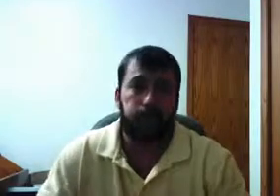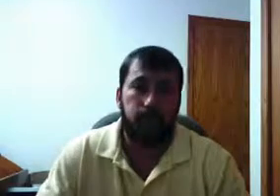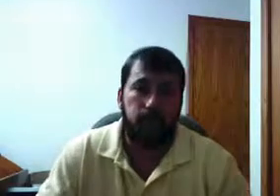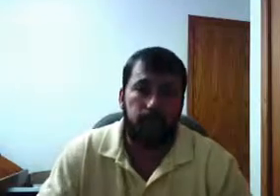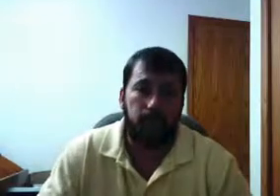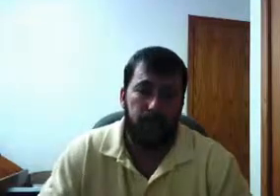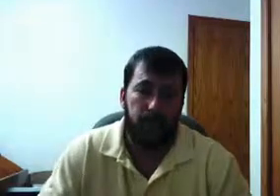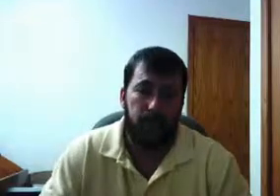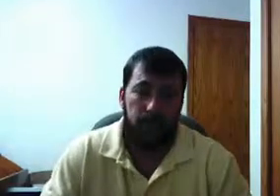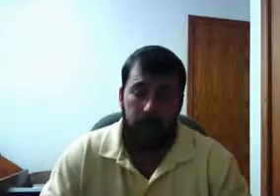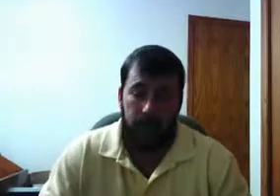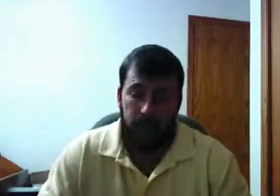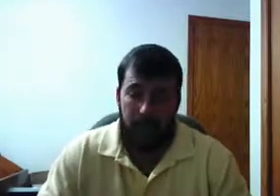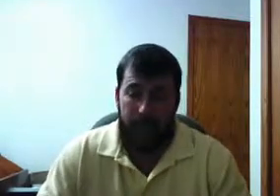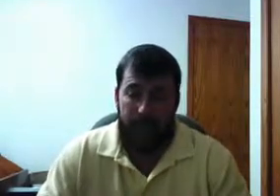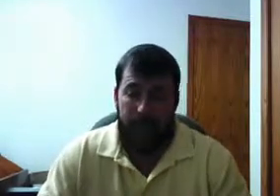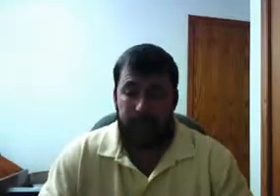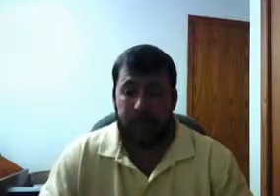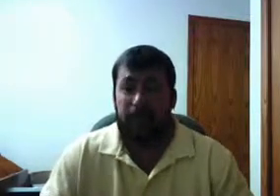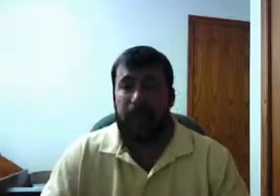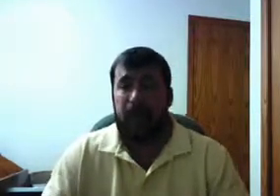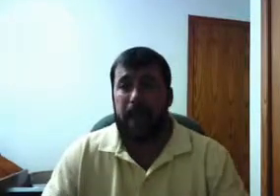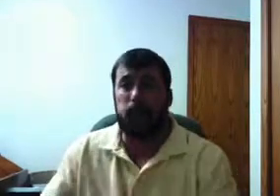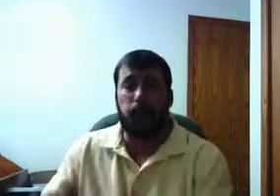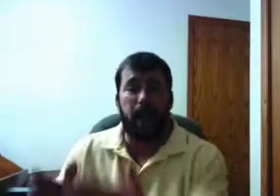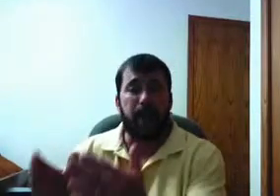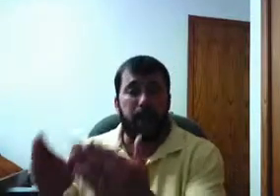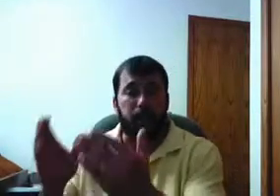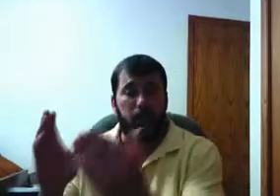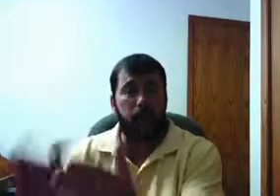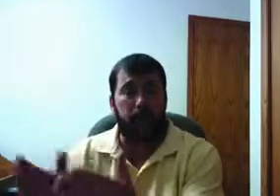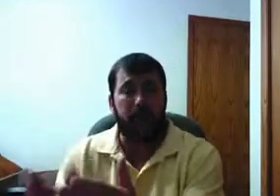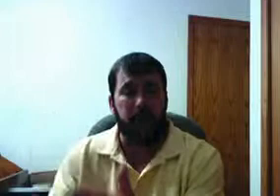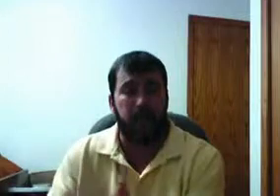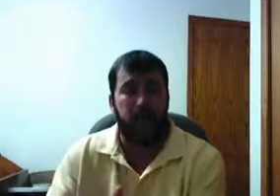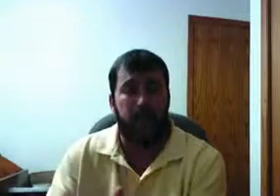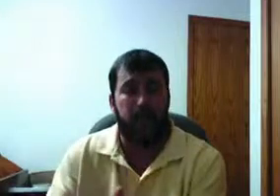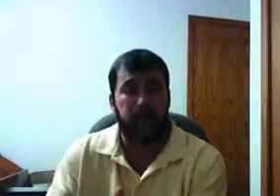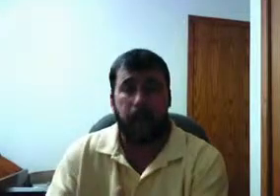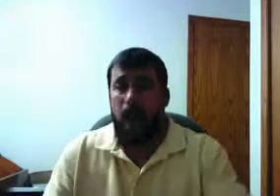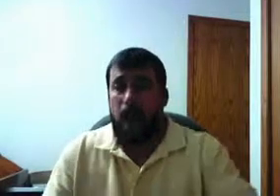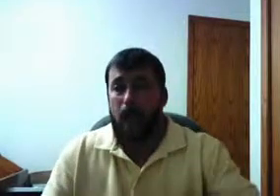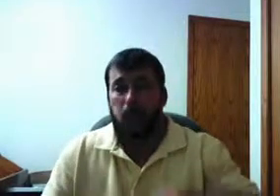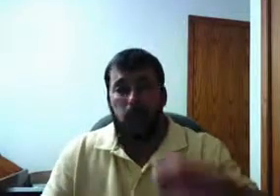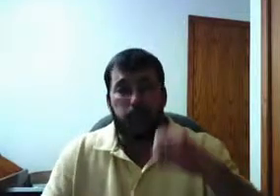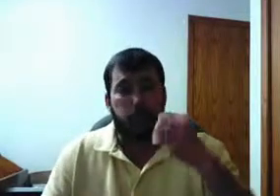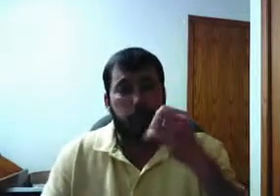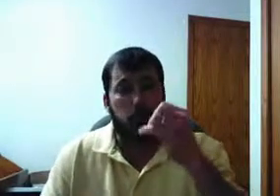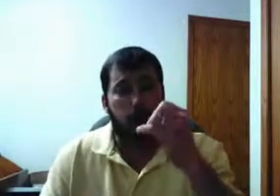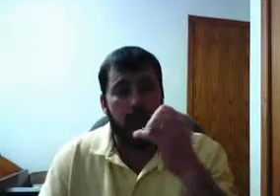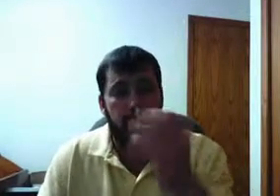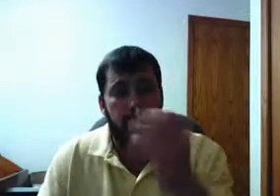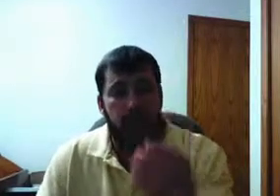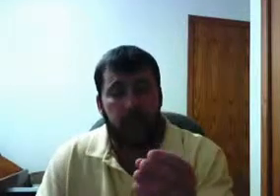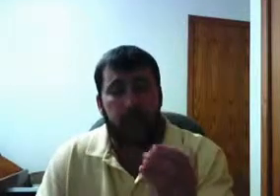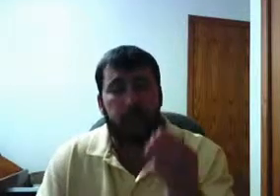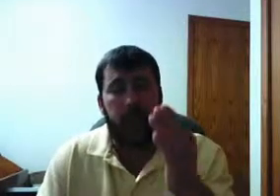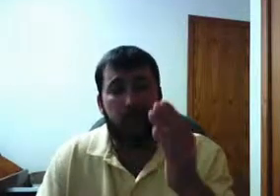You see? I'm taking the natural things that have took place in the past, I'm giving you a spiritual connotation, and I'm trying to make you